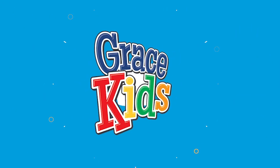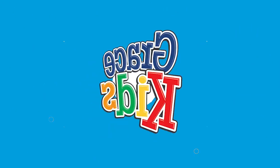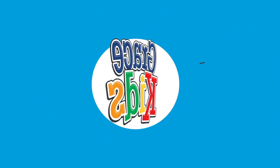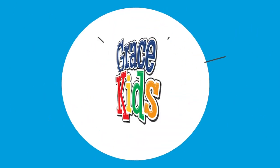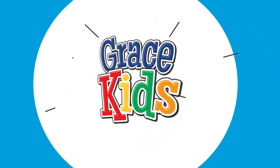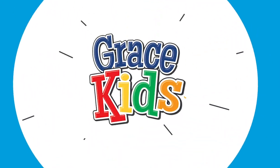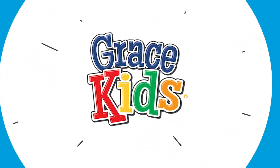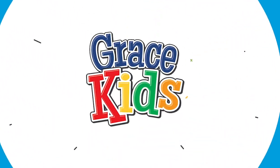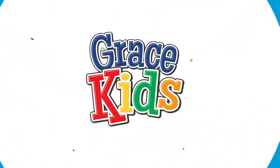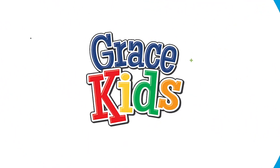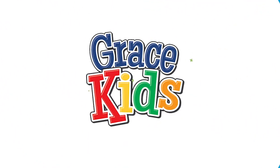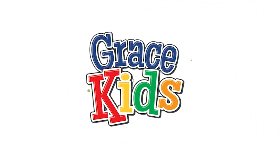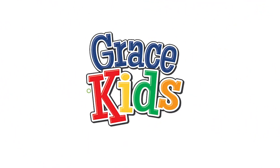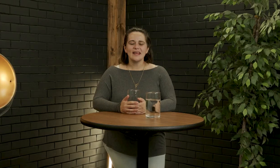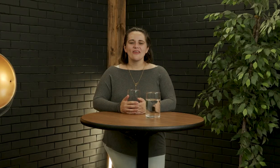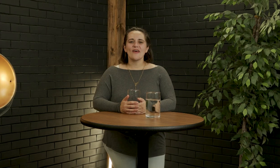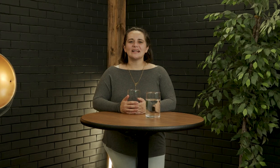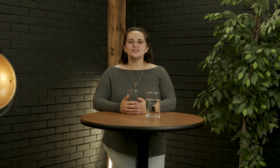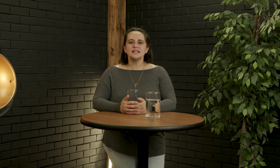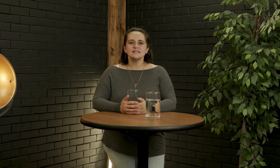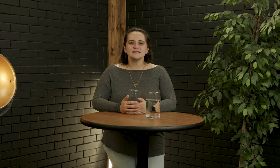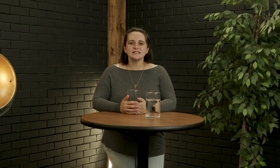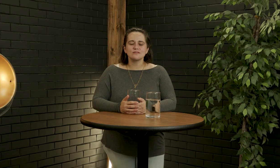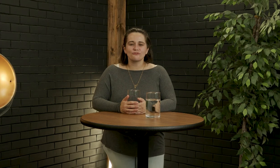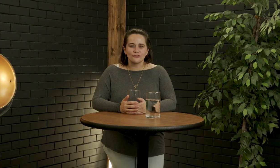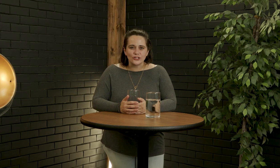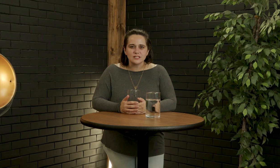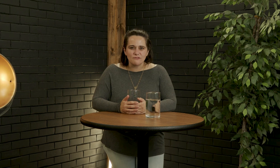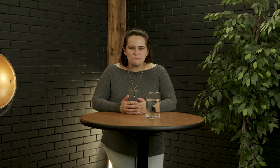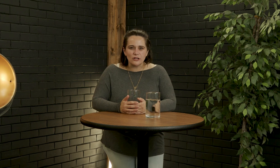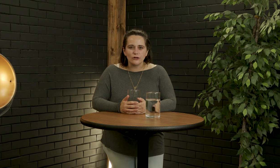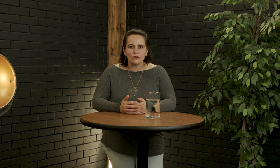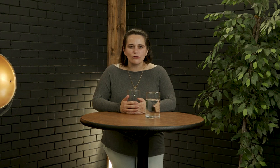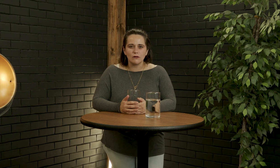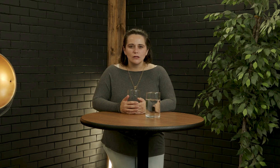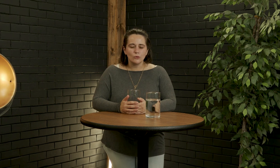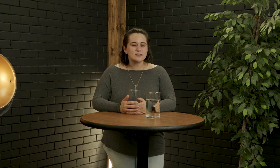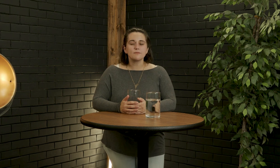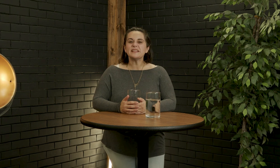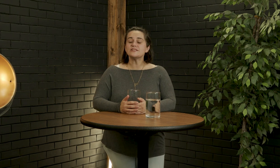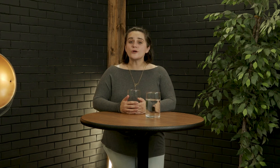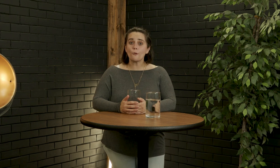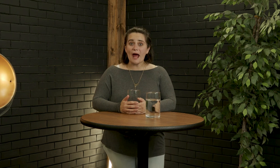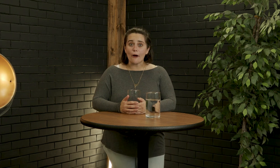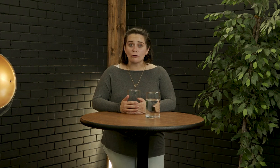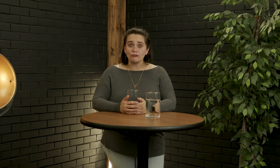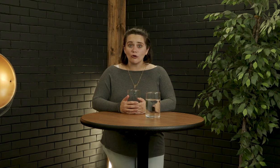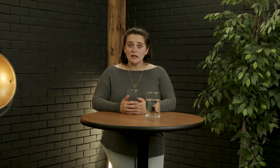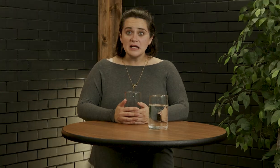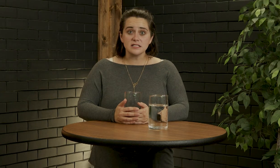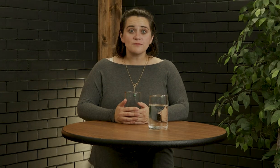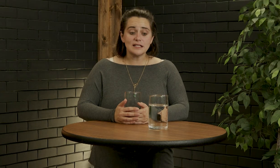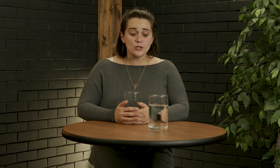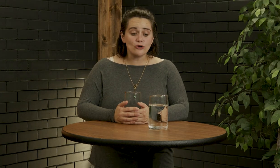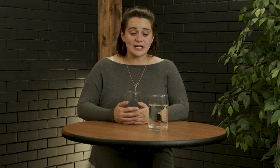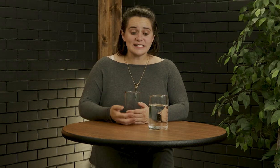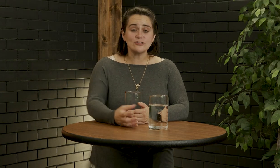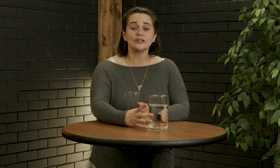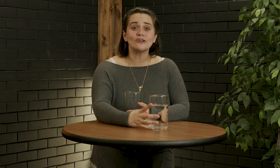can you guys imagine that Jesus's first miracle was something so powerful something so crazy he took a